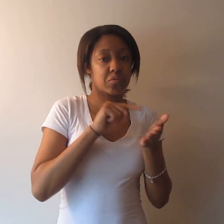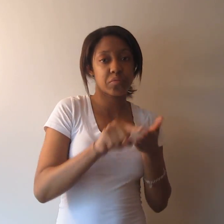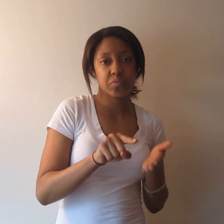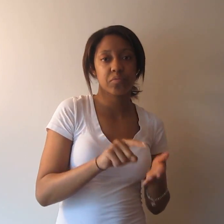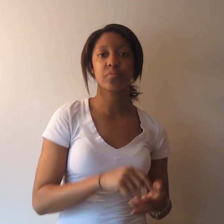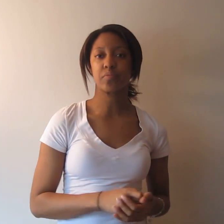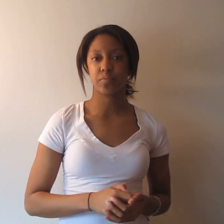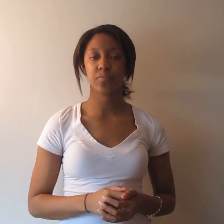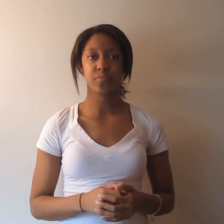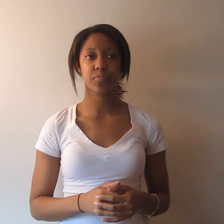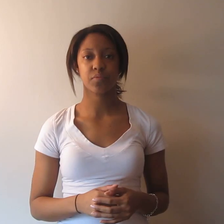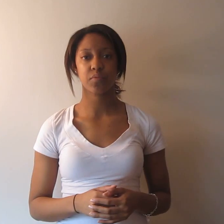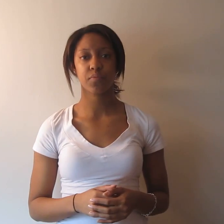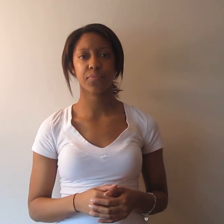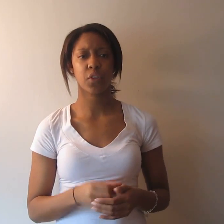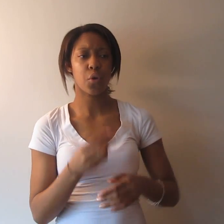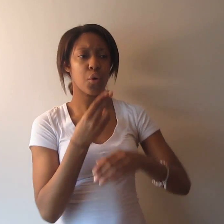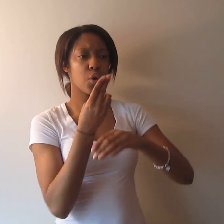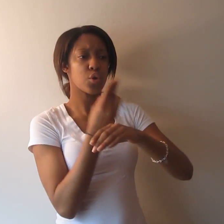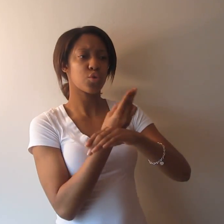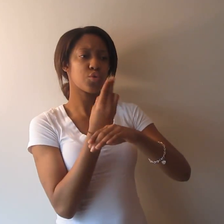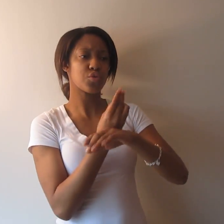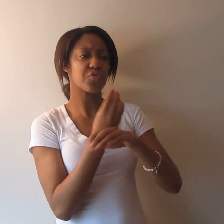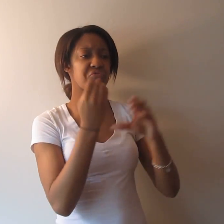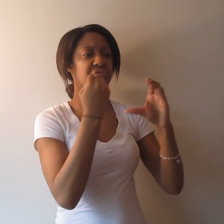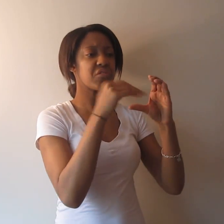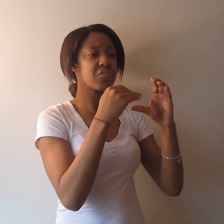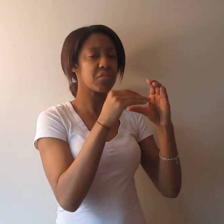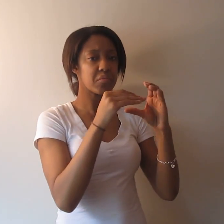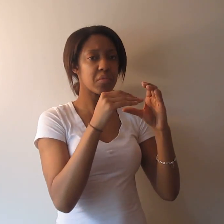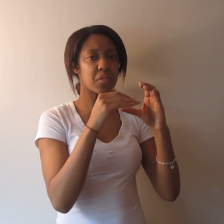Use of email, texting, and instant messaging rather than the telephone.